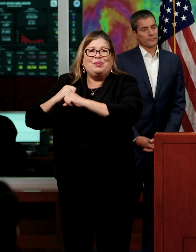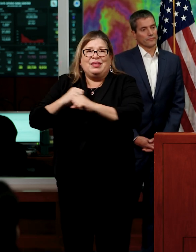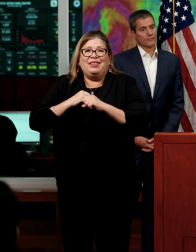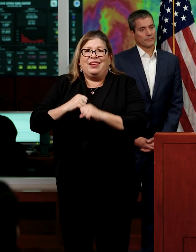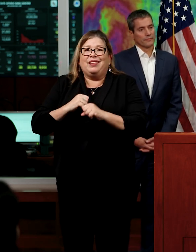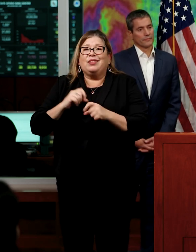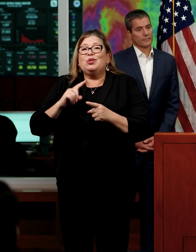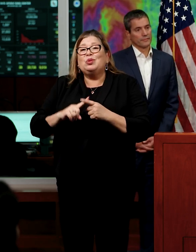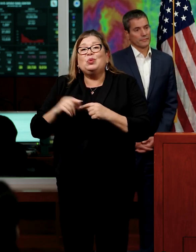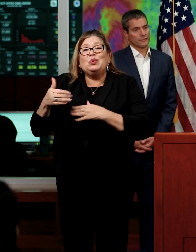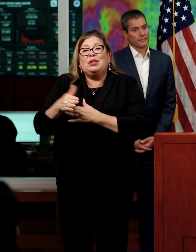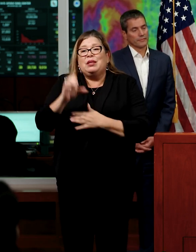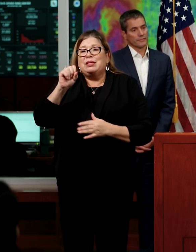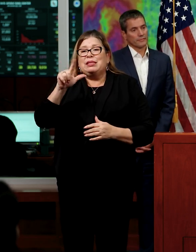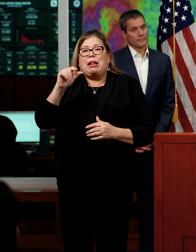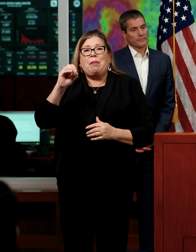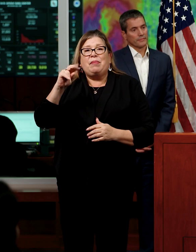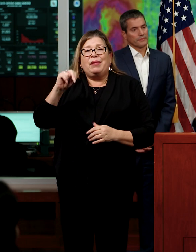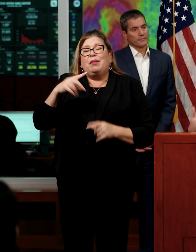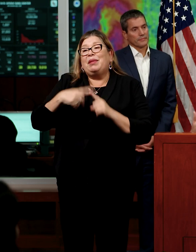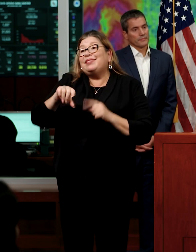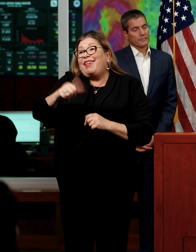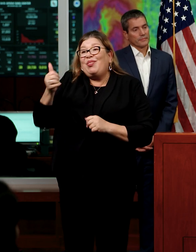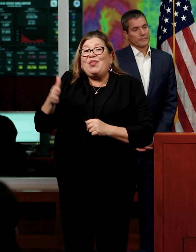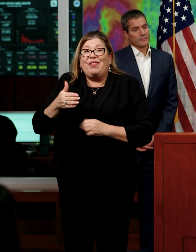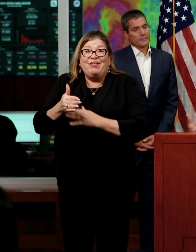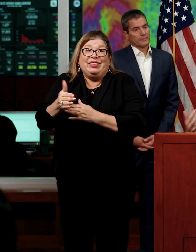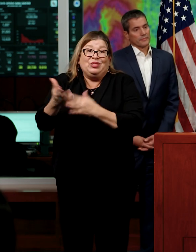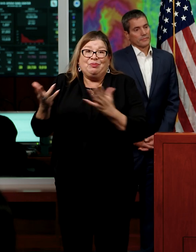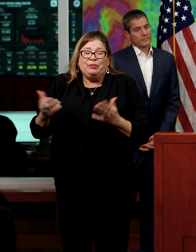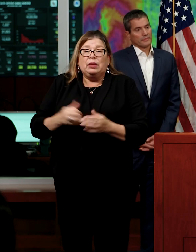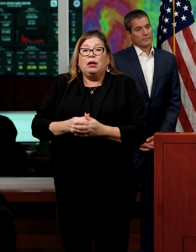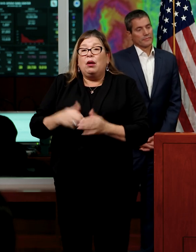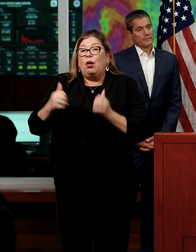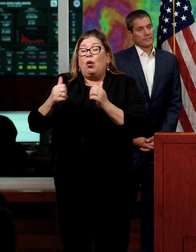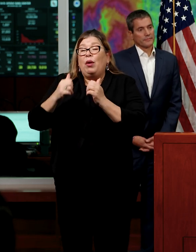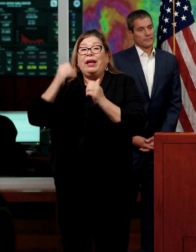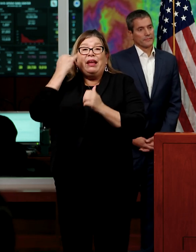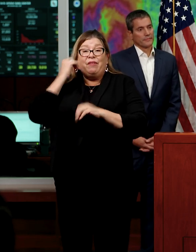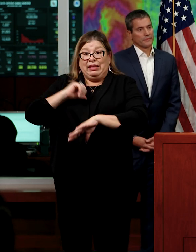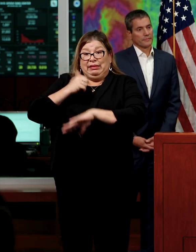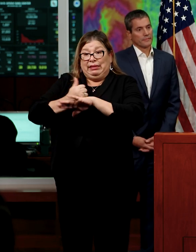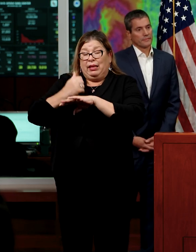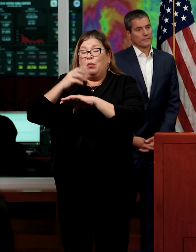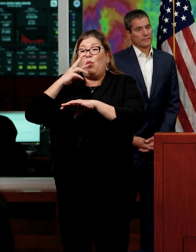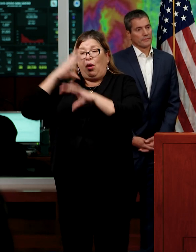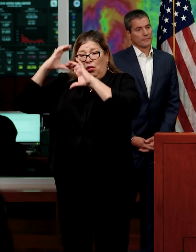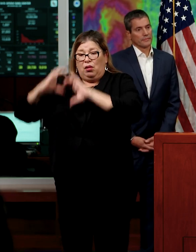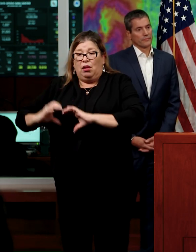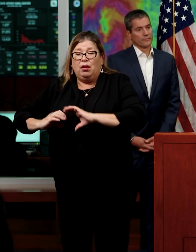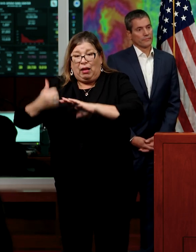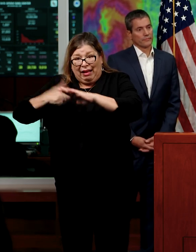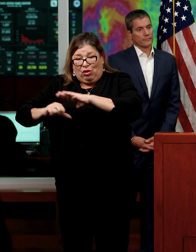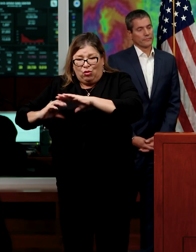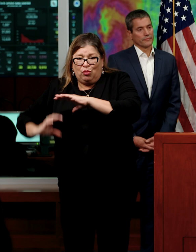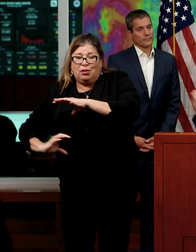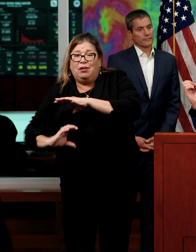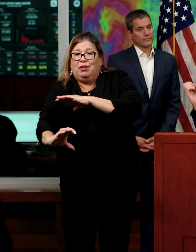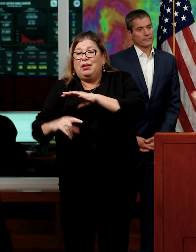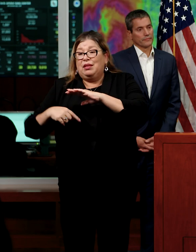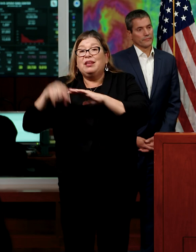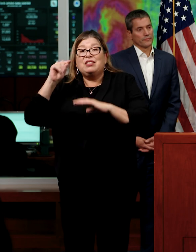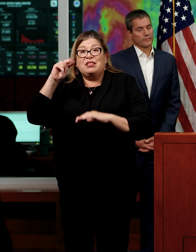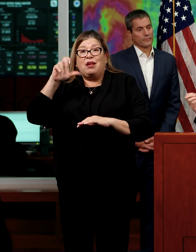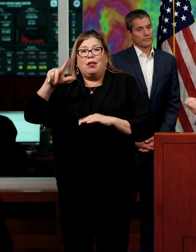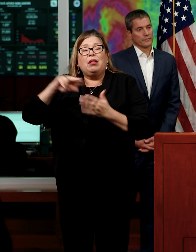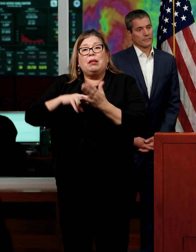particular to salmon and other native fisheries. With a tunnel conveyance system, that's an opportunity to move more water